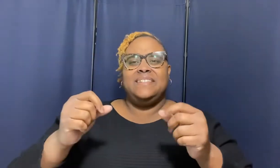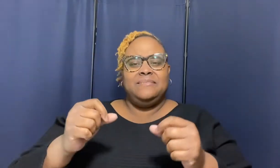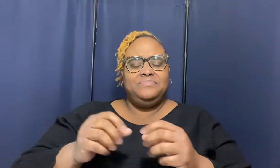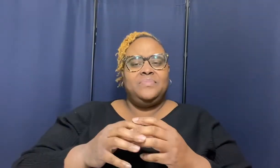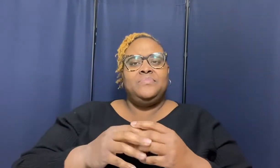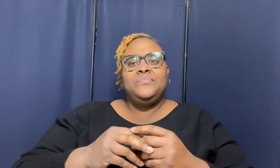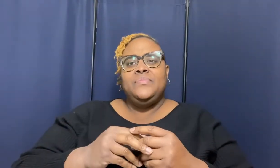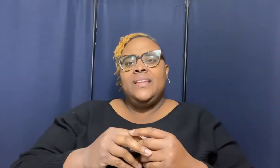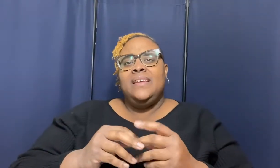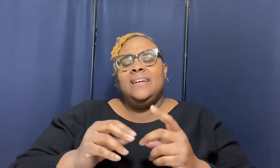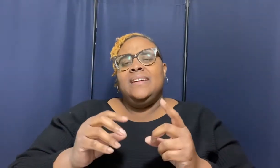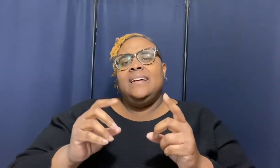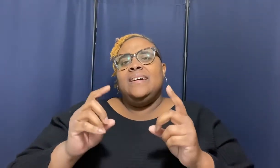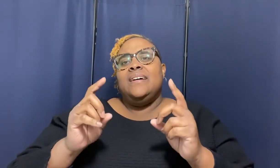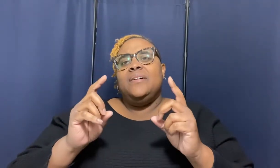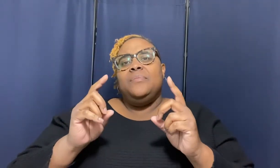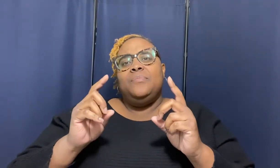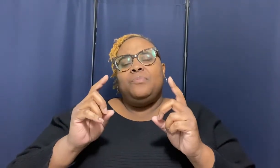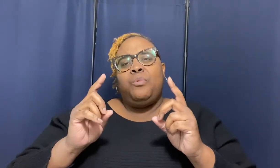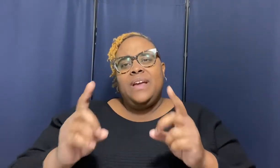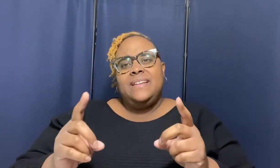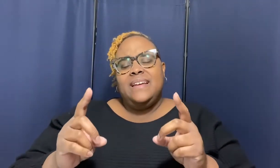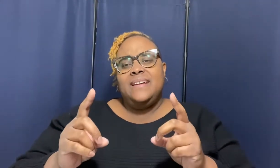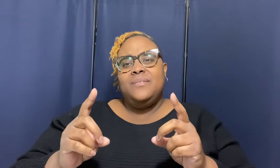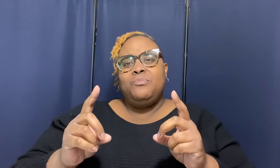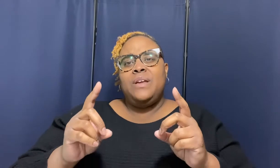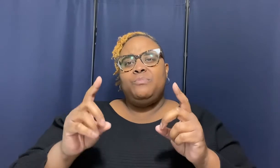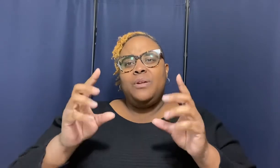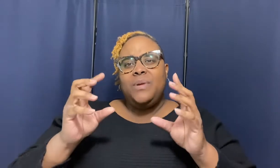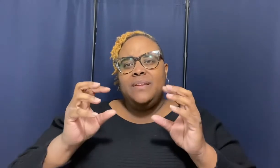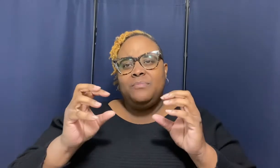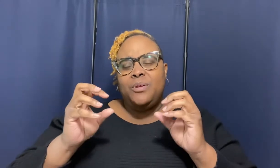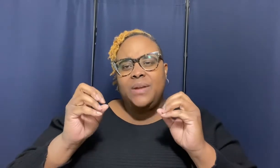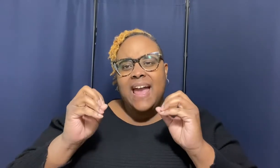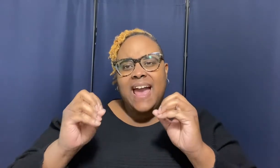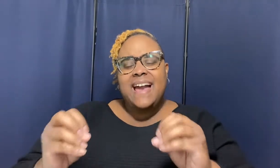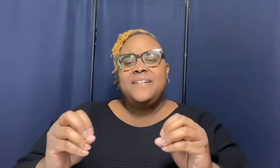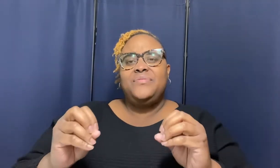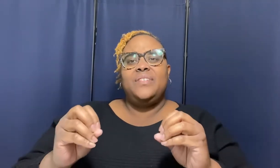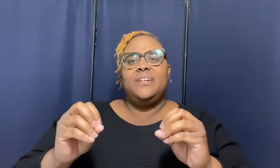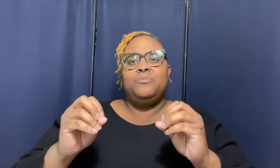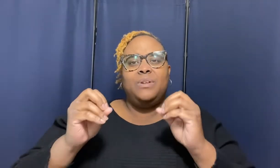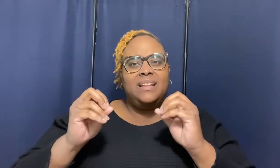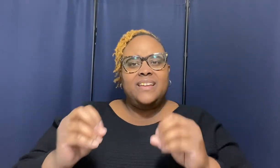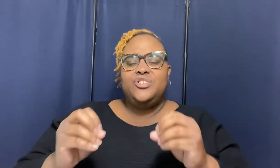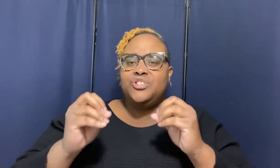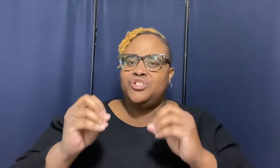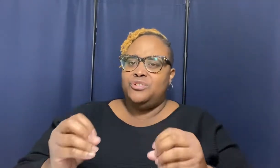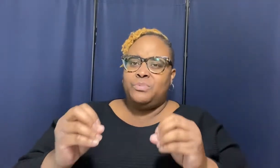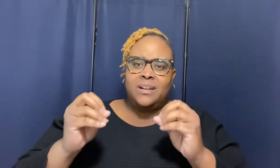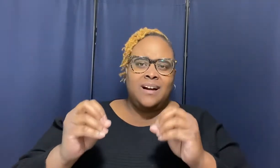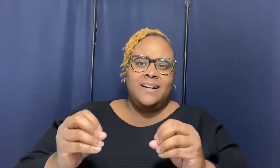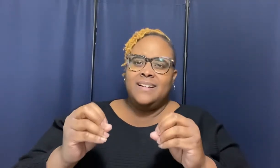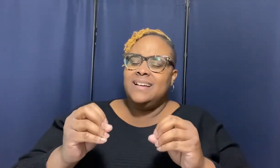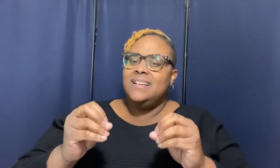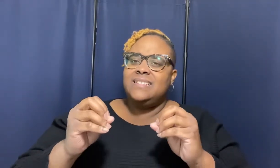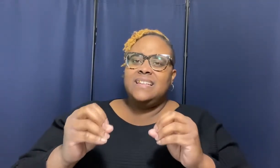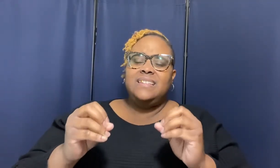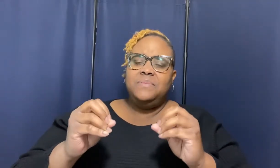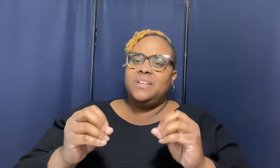when when when we when we have a relationship with god sis let me tell